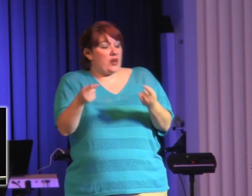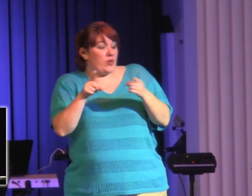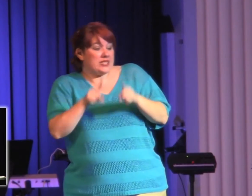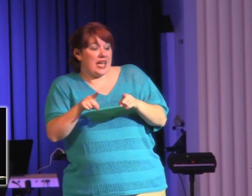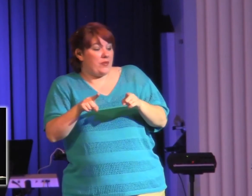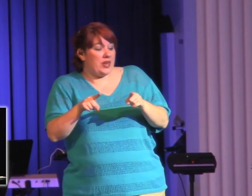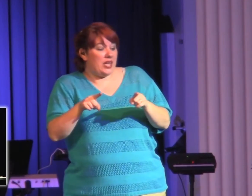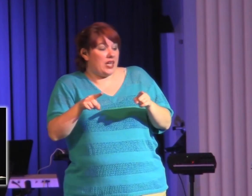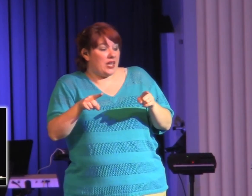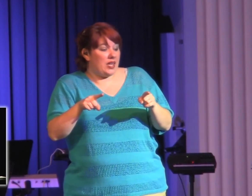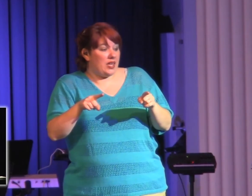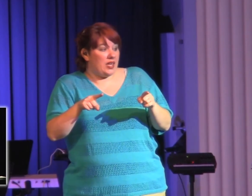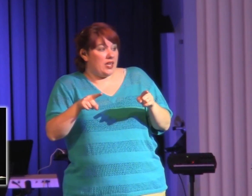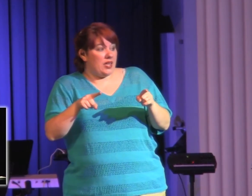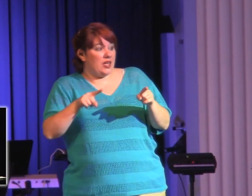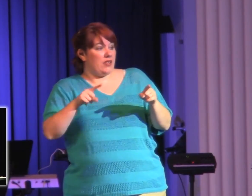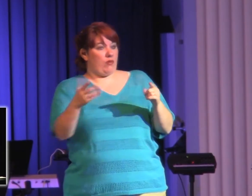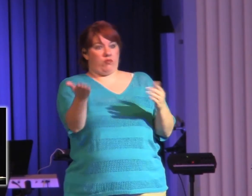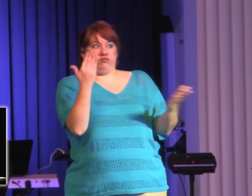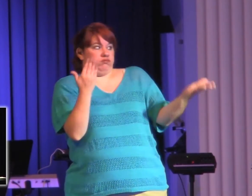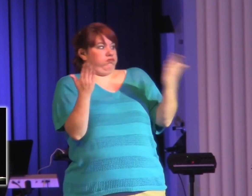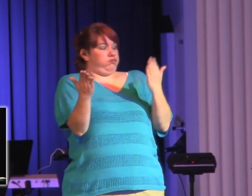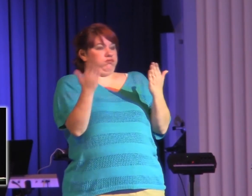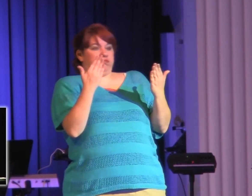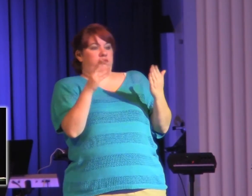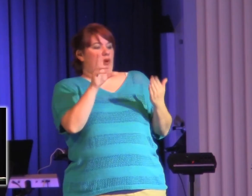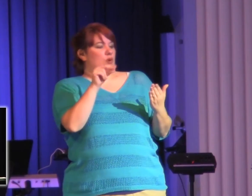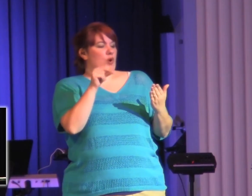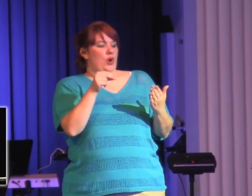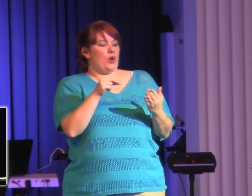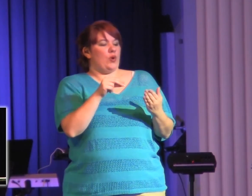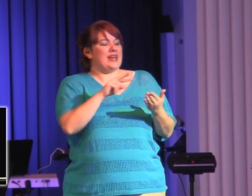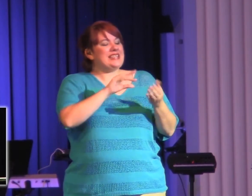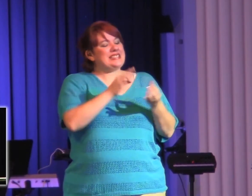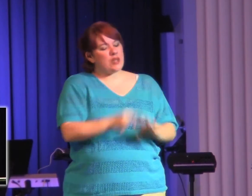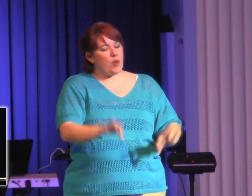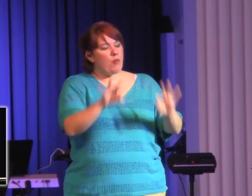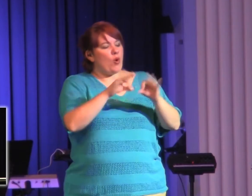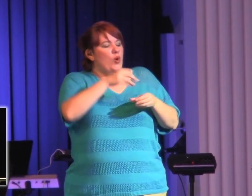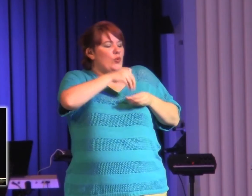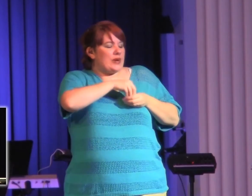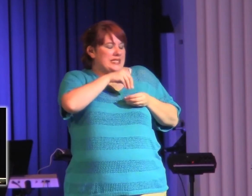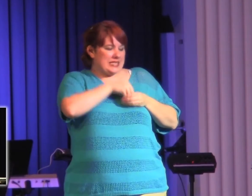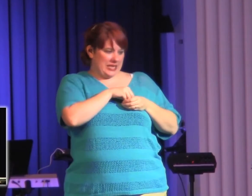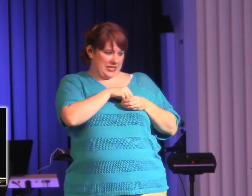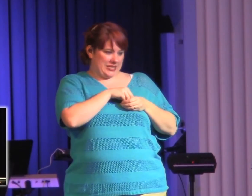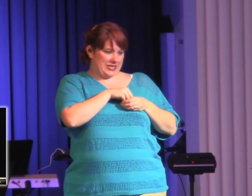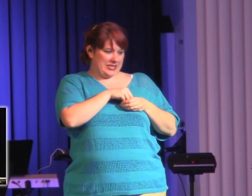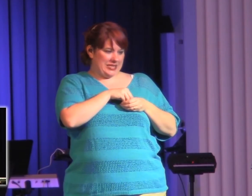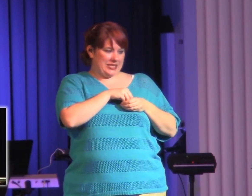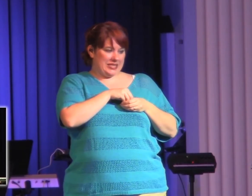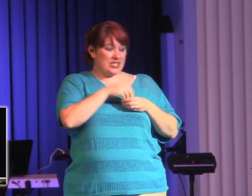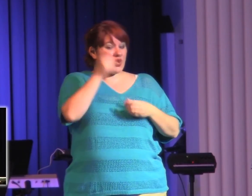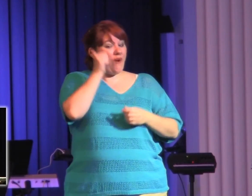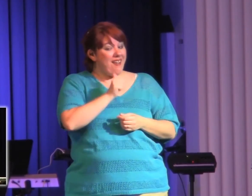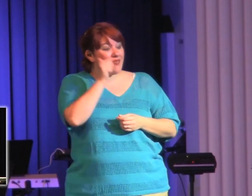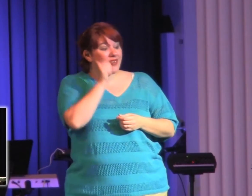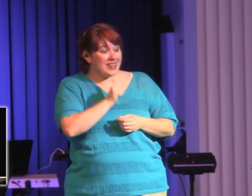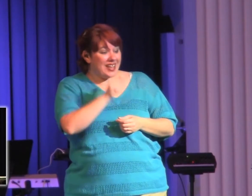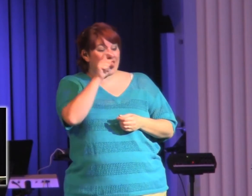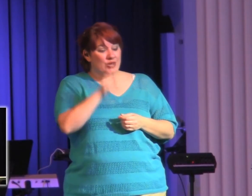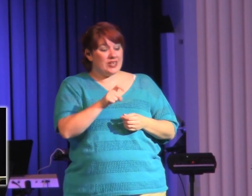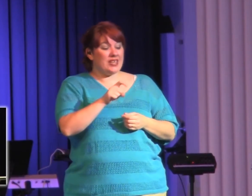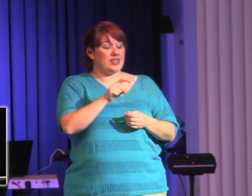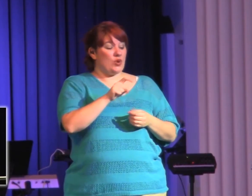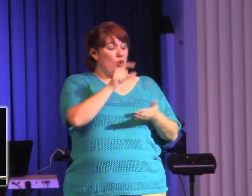in us. And so on a regular basis, why do I need to read this? Because this is part of how God is going to